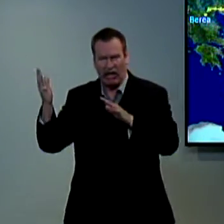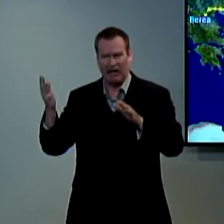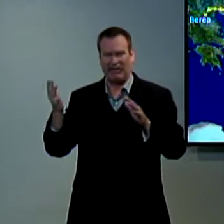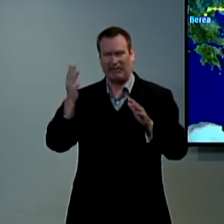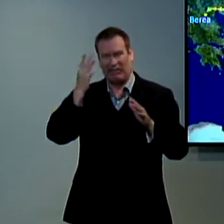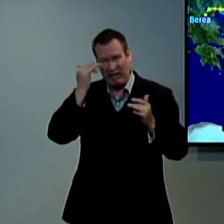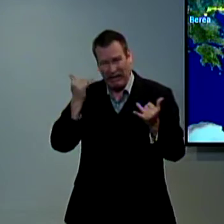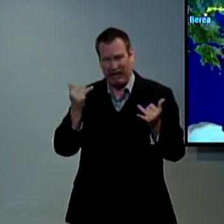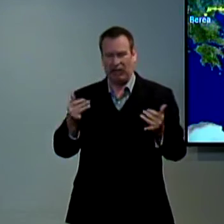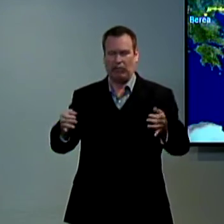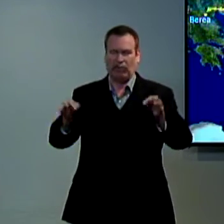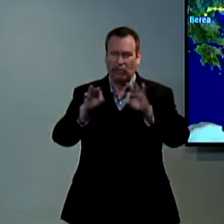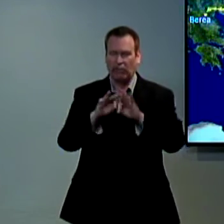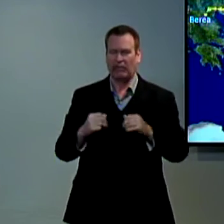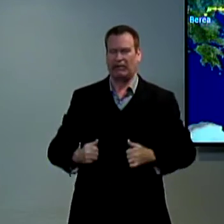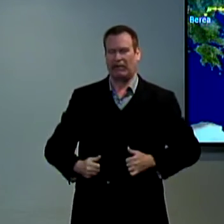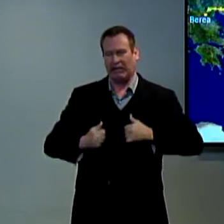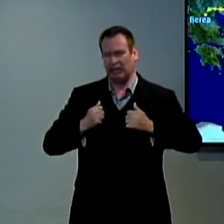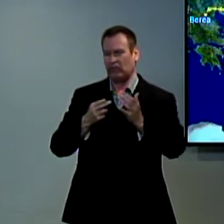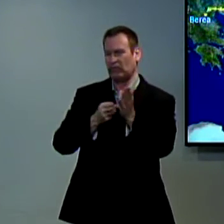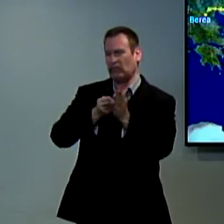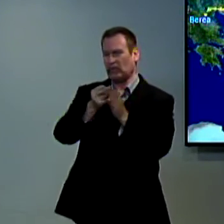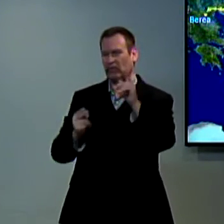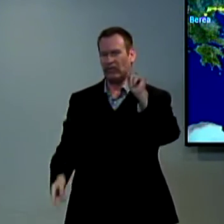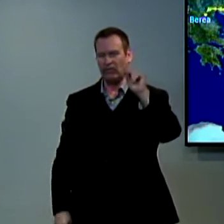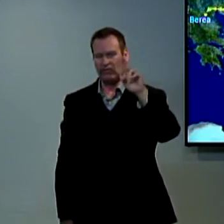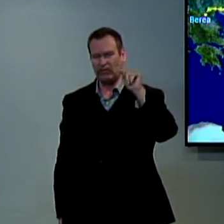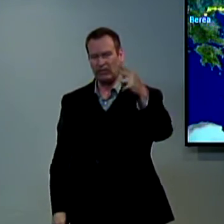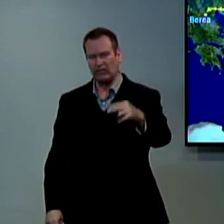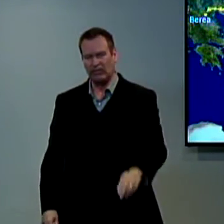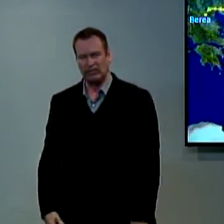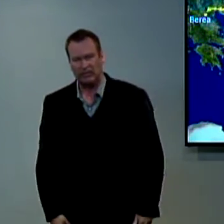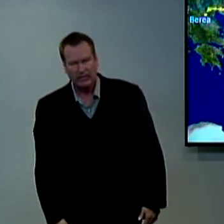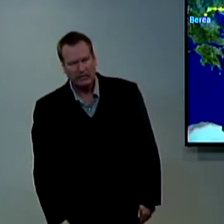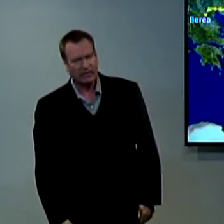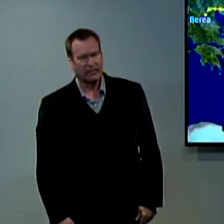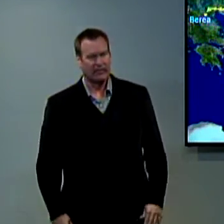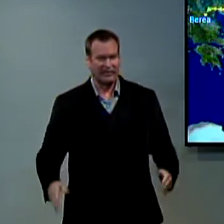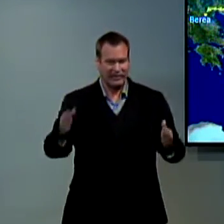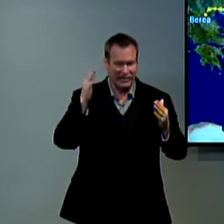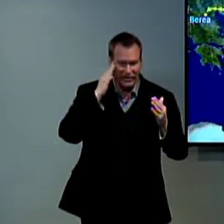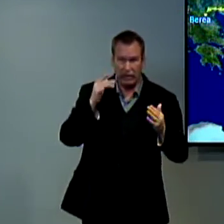when people were imprisoned but it's important that we live the truth